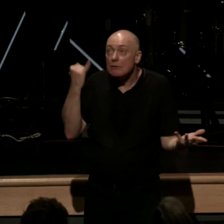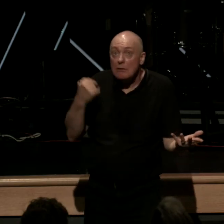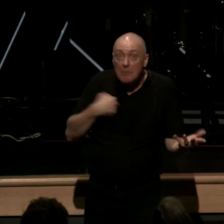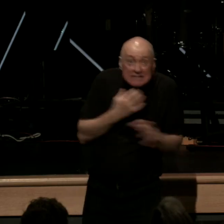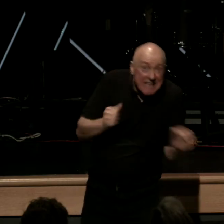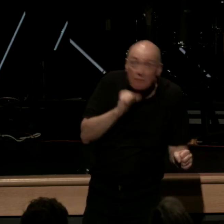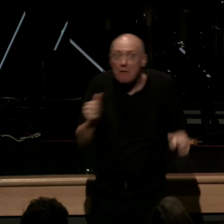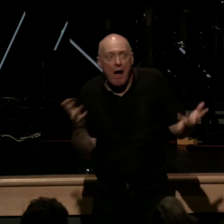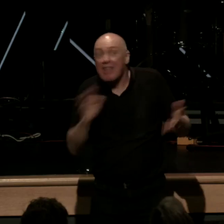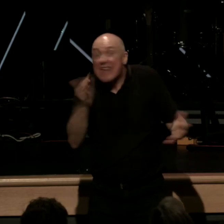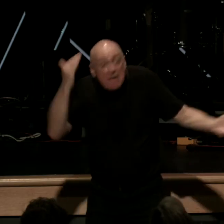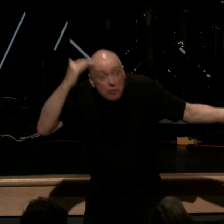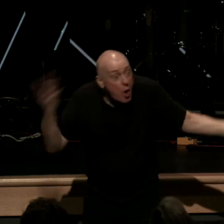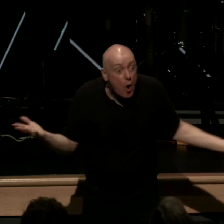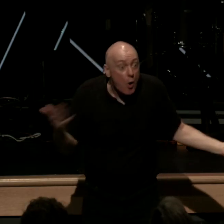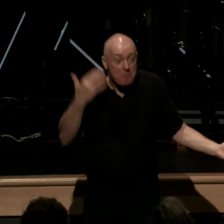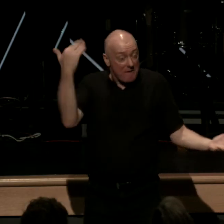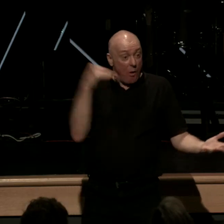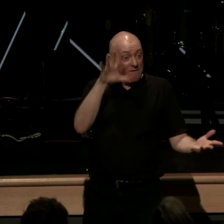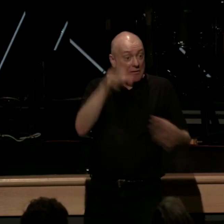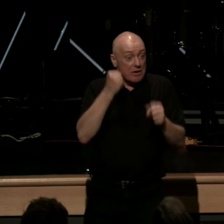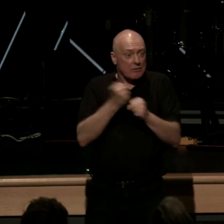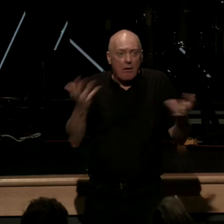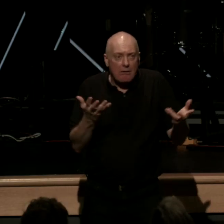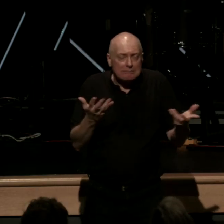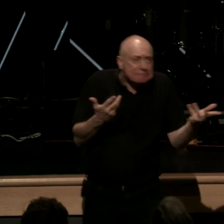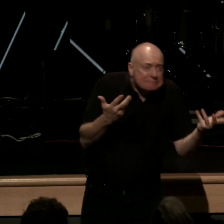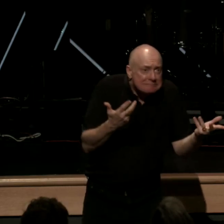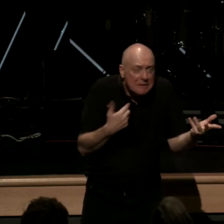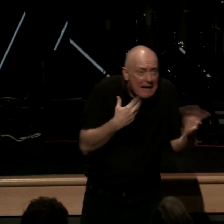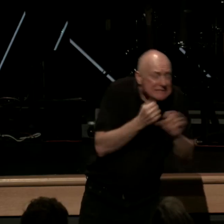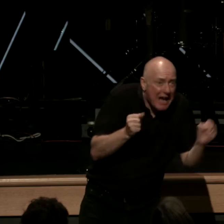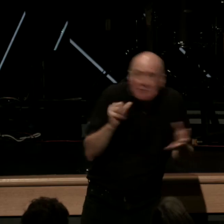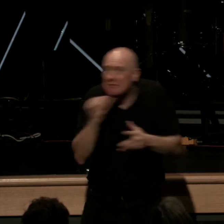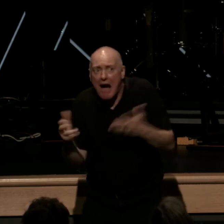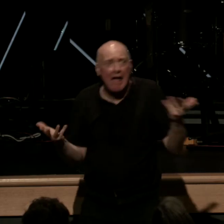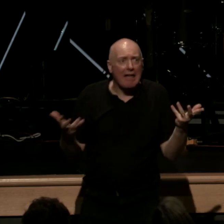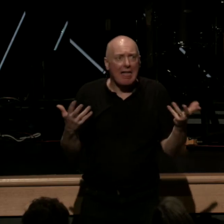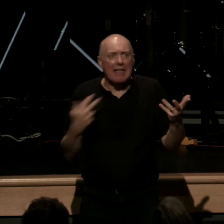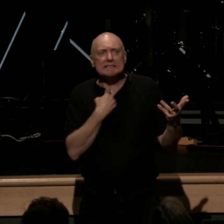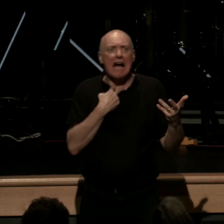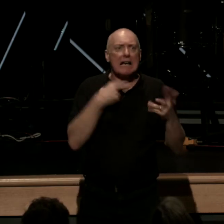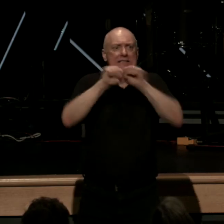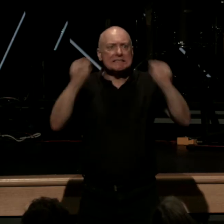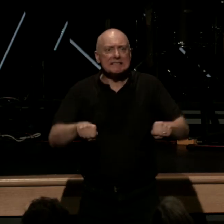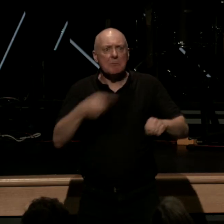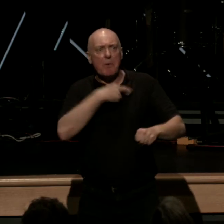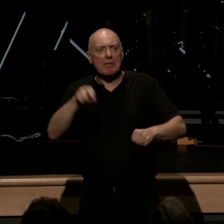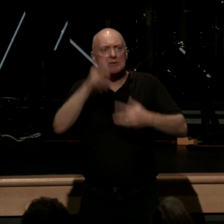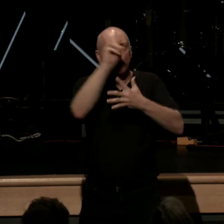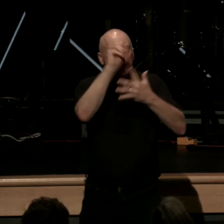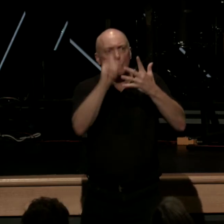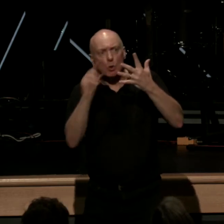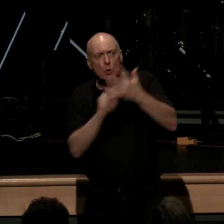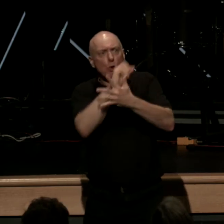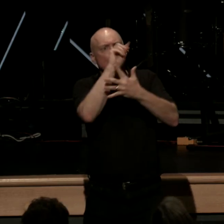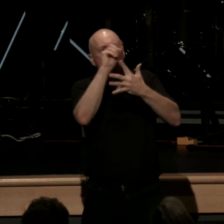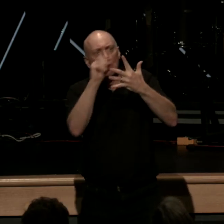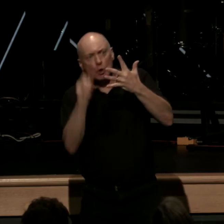they never knew if they were in the place God wanted them to be because they were caught in the system of religion which is a prison cell of death